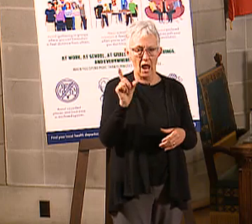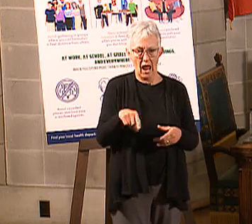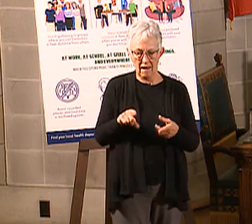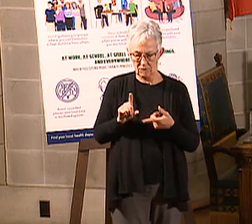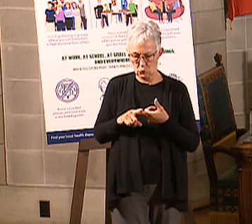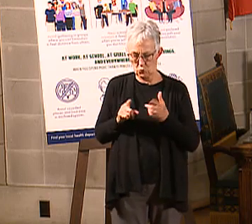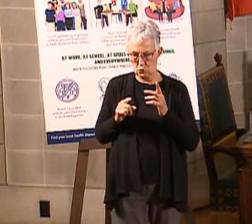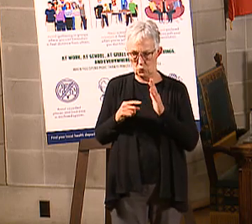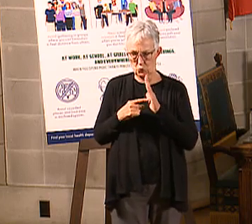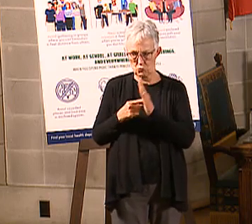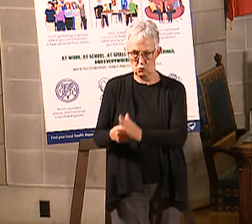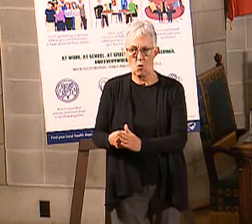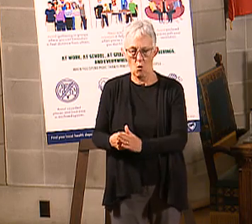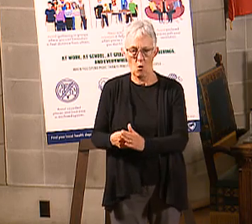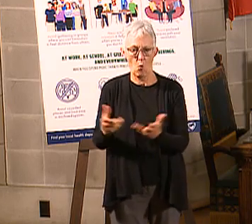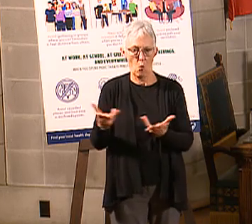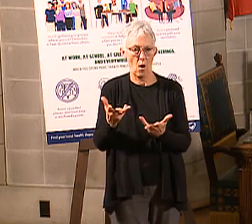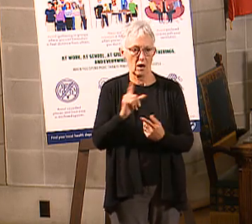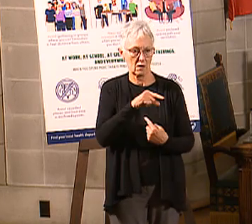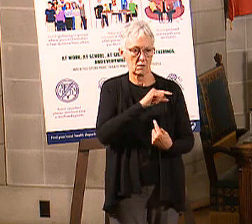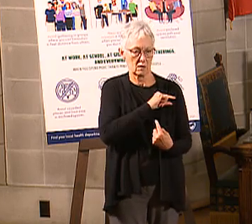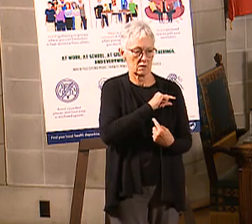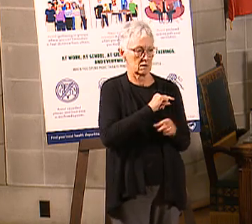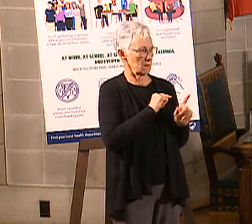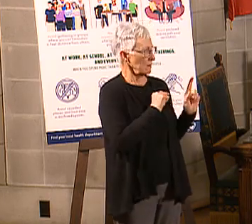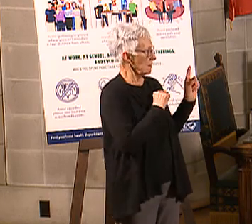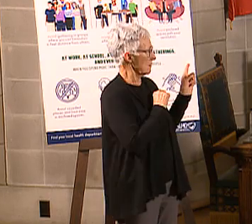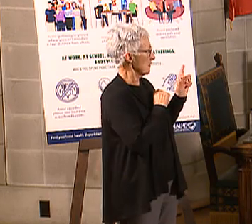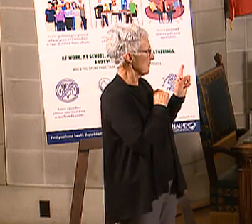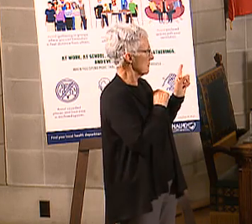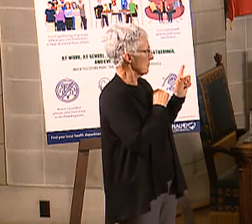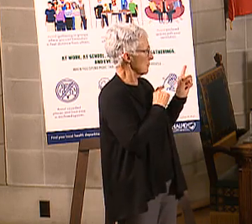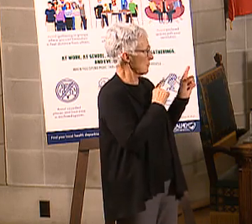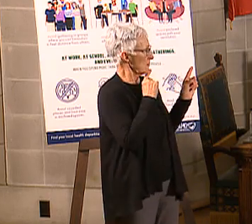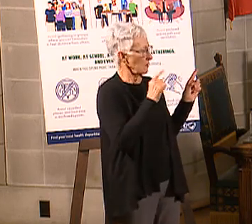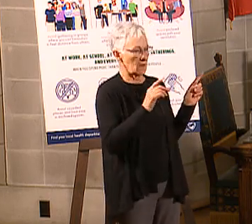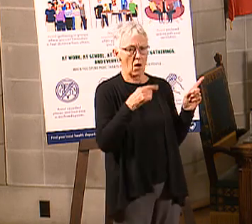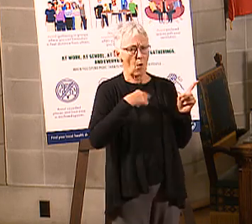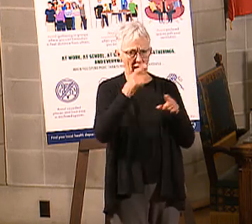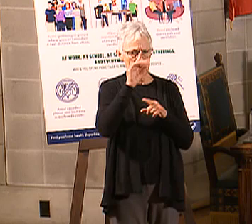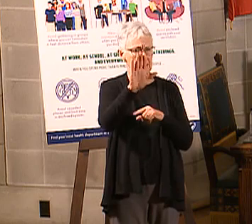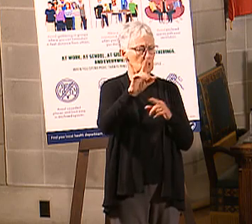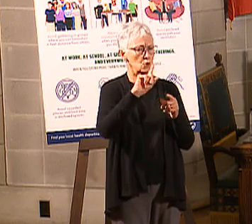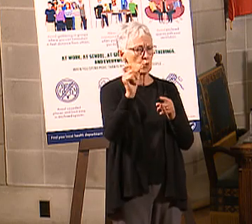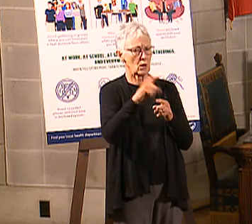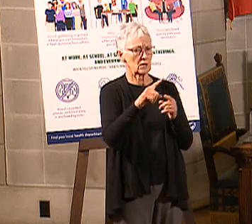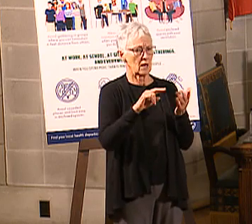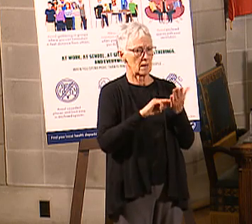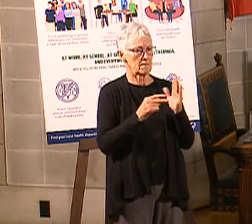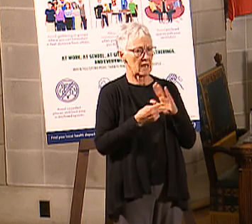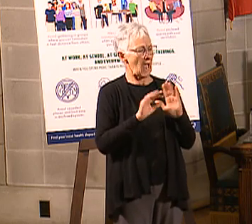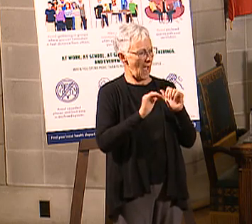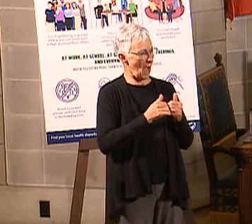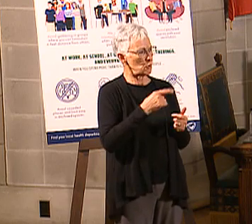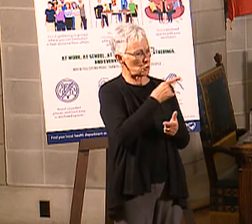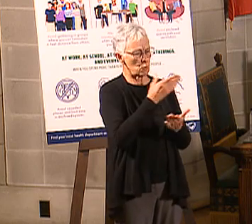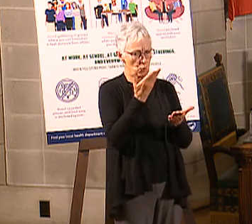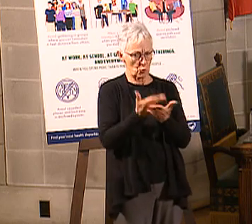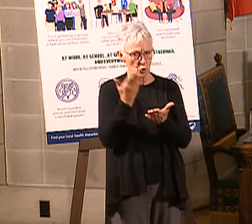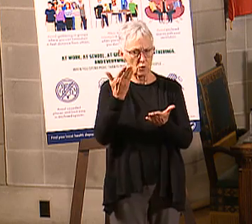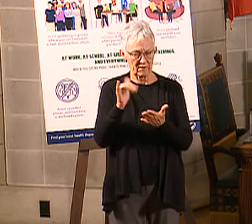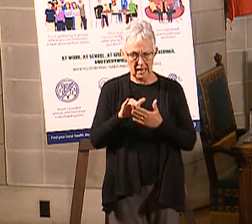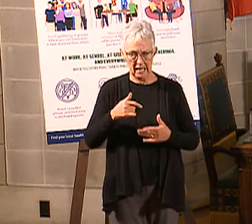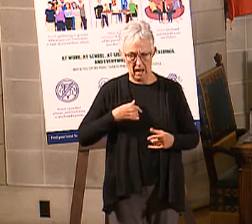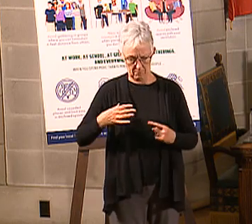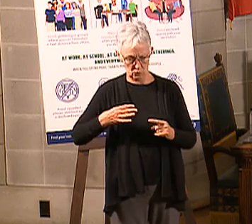Nate, think the question was more, though. Yes. I'm a person, say I'm working for the Boy Scouts as a counselor. How do I, how do you verify I am, I'm volunteering there,